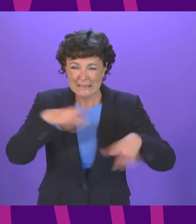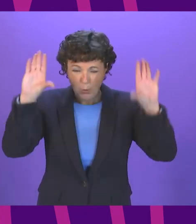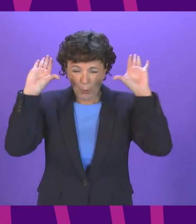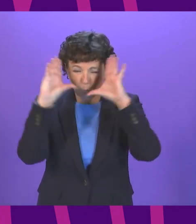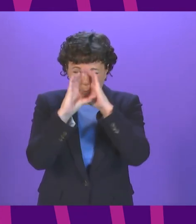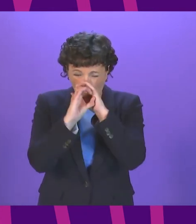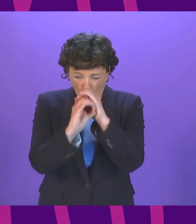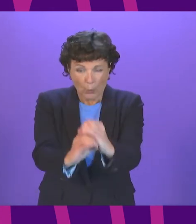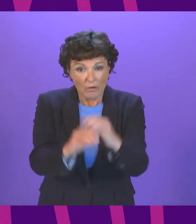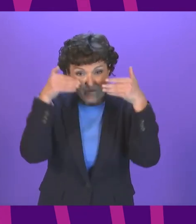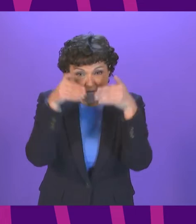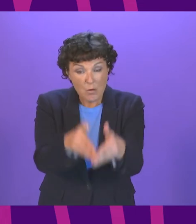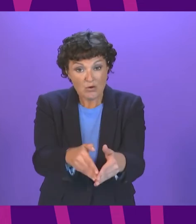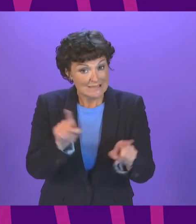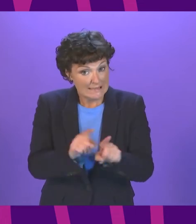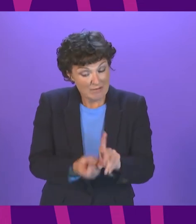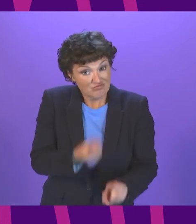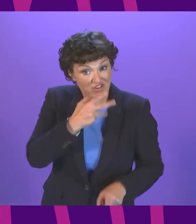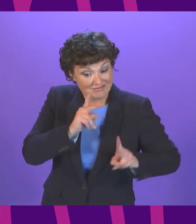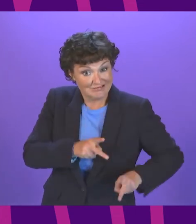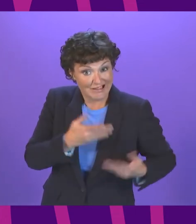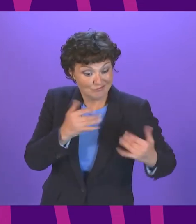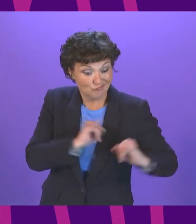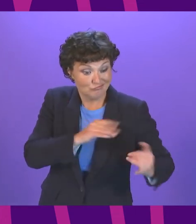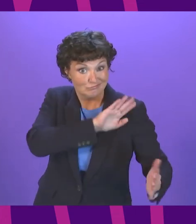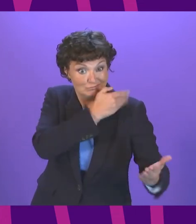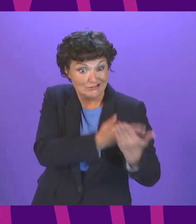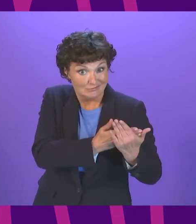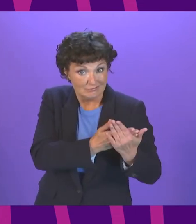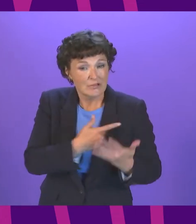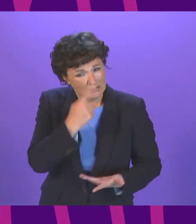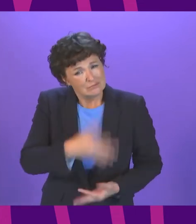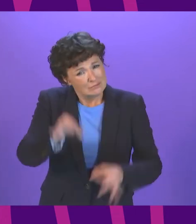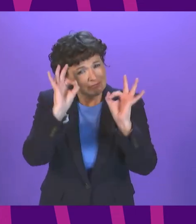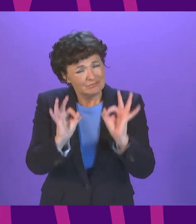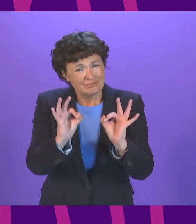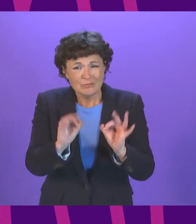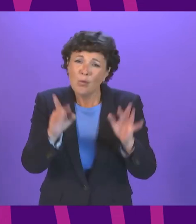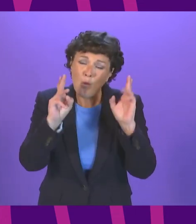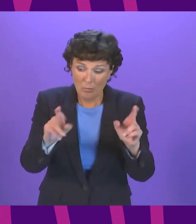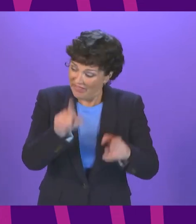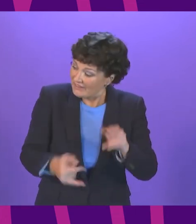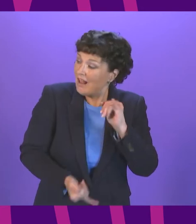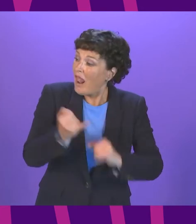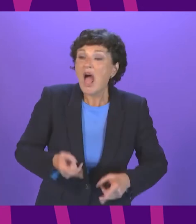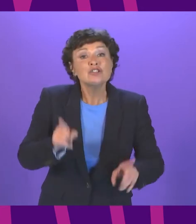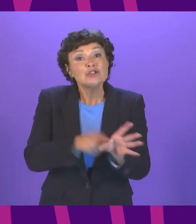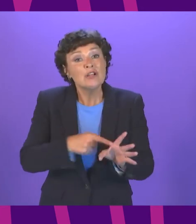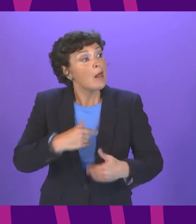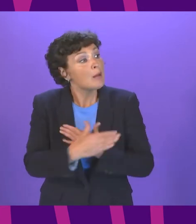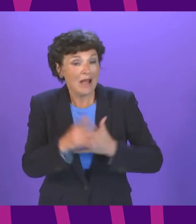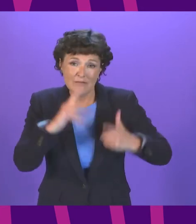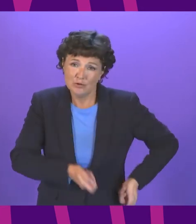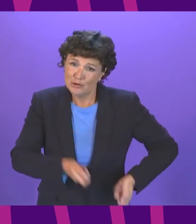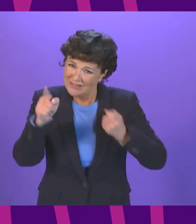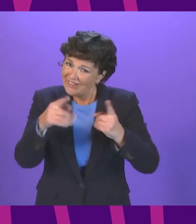to tackle the drug deaths catastrophe that Anas Sawa just mentioned I sincerely hope that this is the last year that we have to raise these